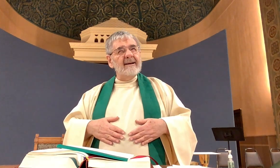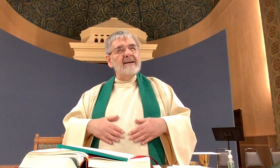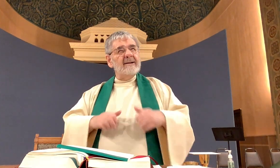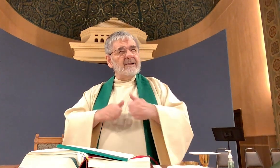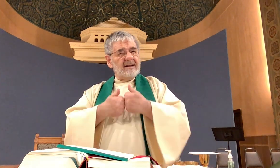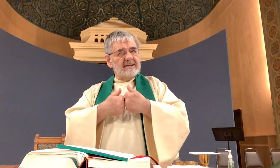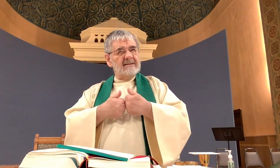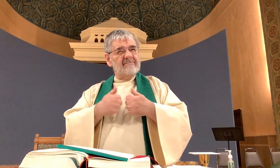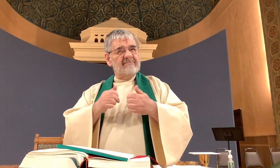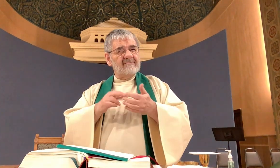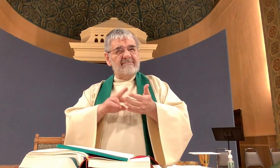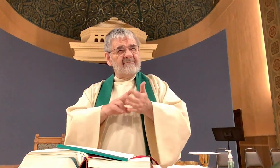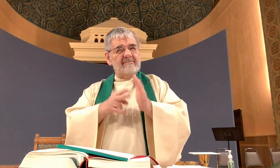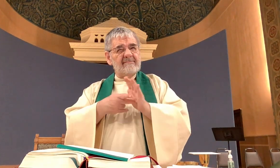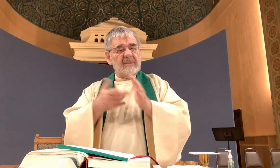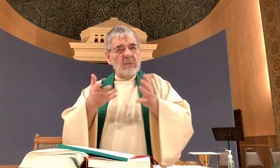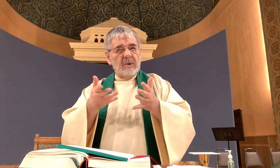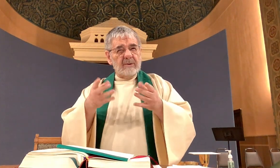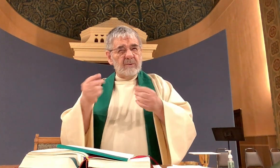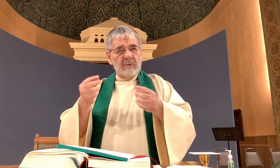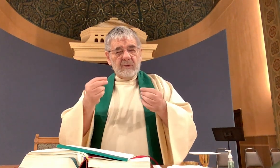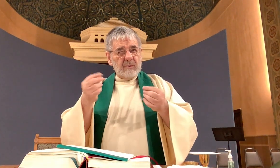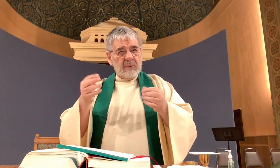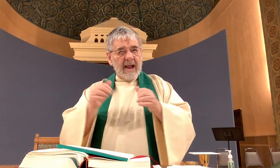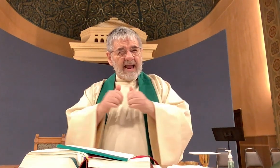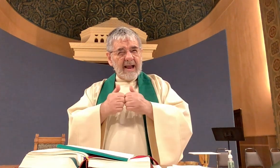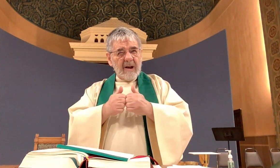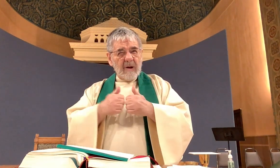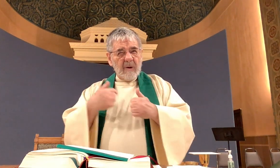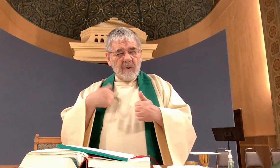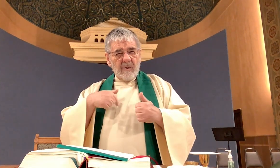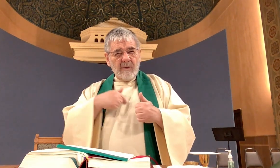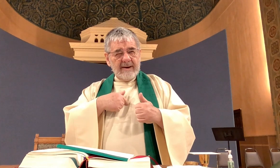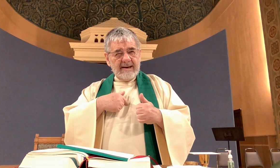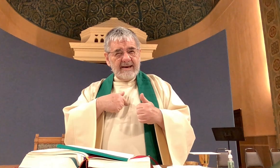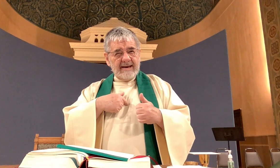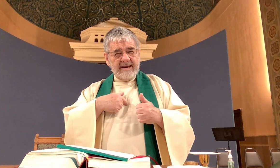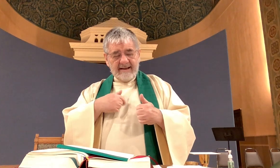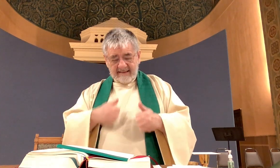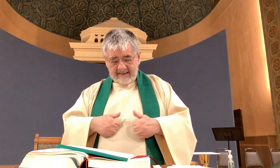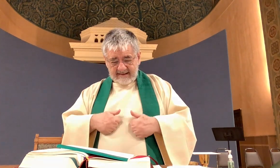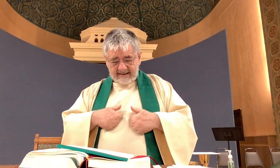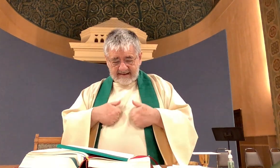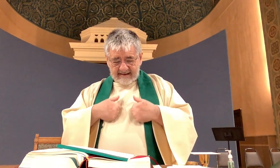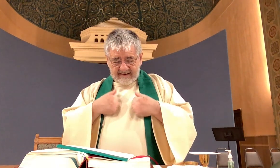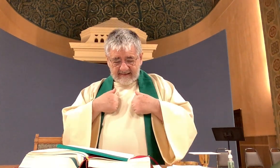so what's the challenge in that knowing what to do how to live